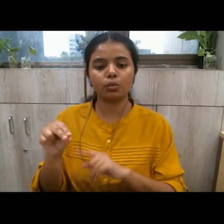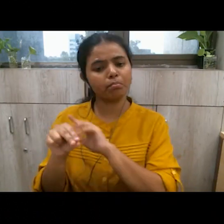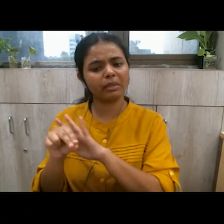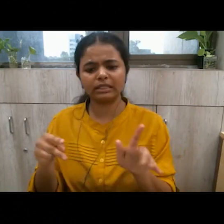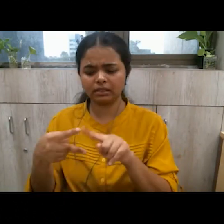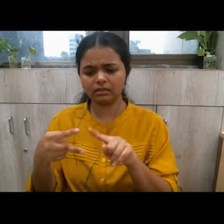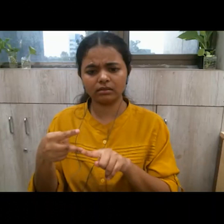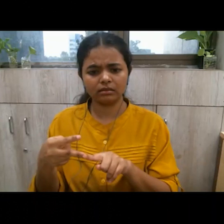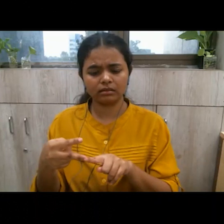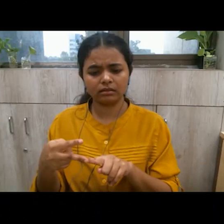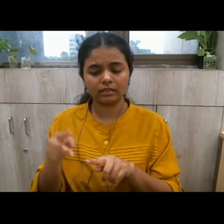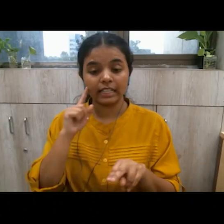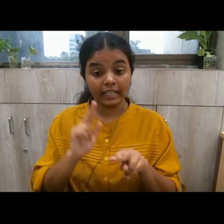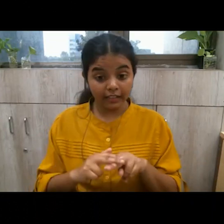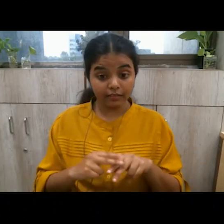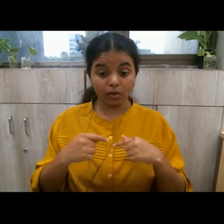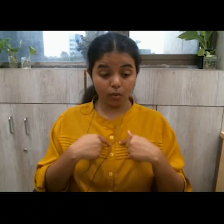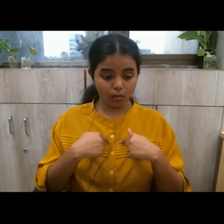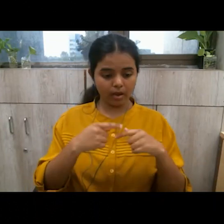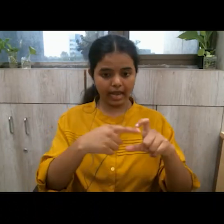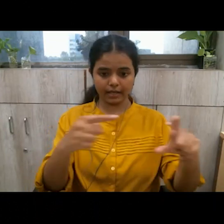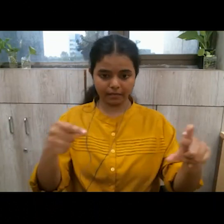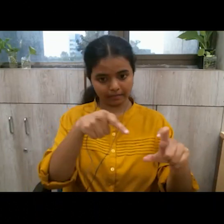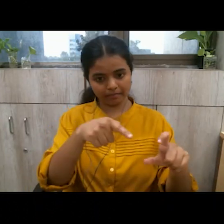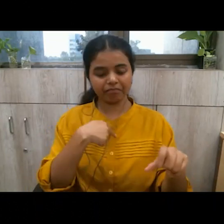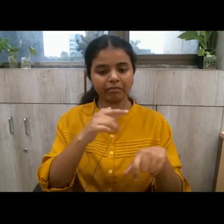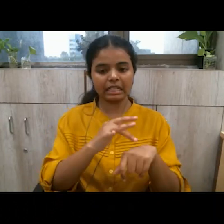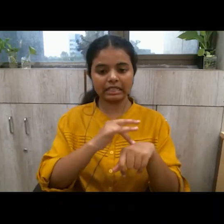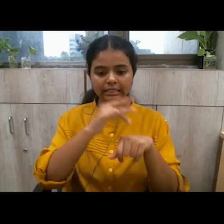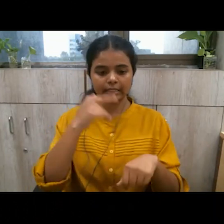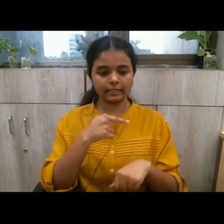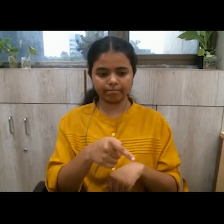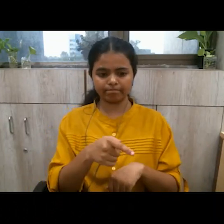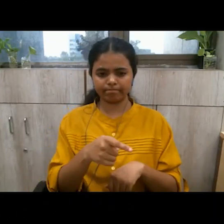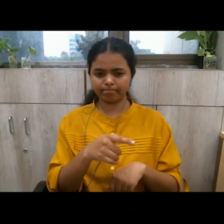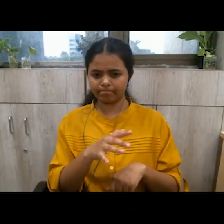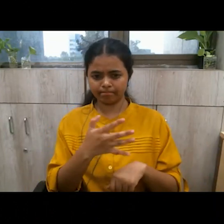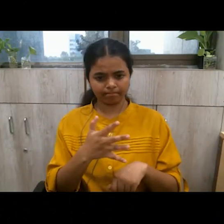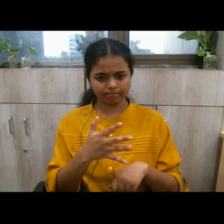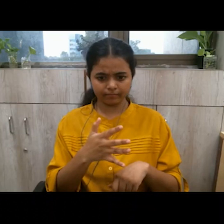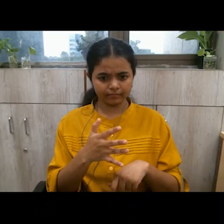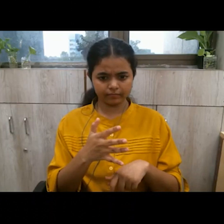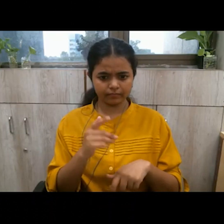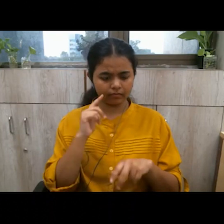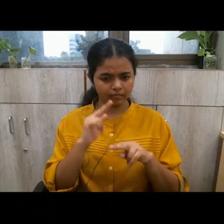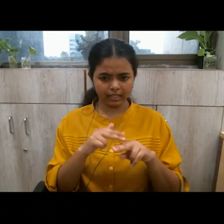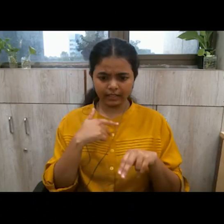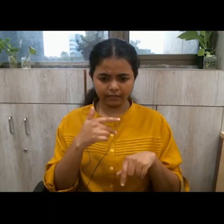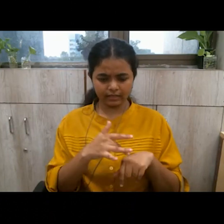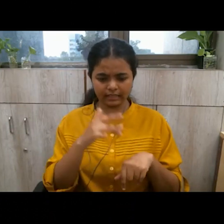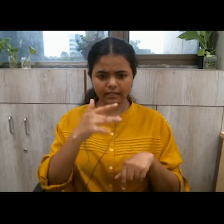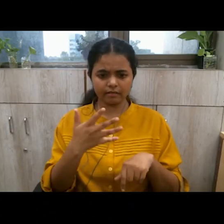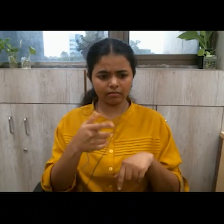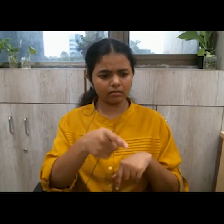if i am not sensitive towards my enemy my perceived enemy if i am not